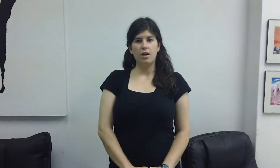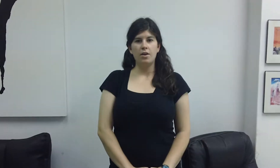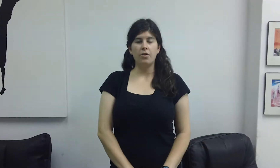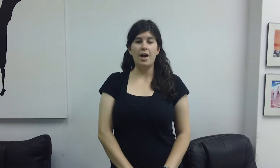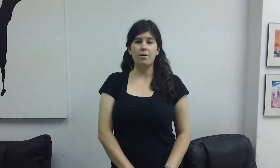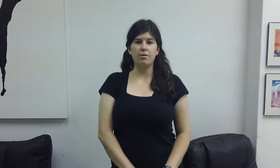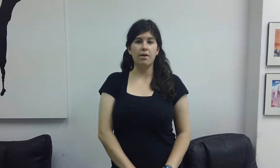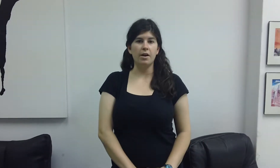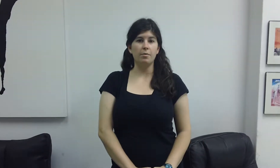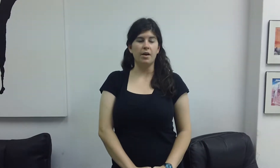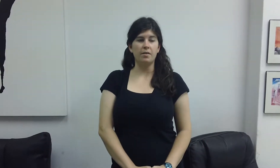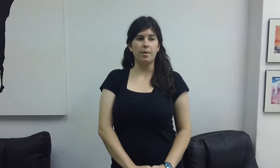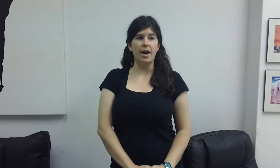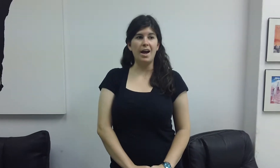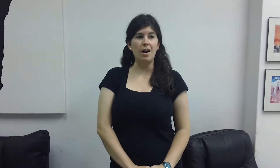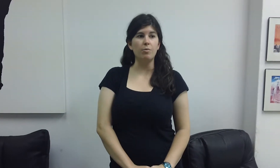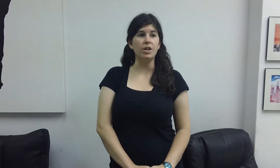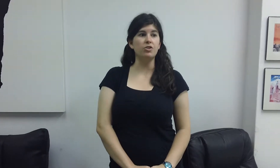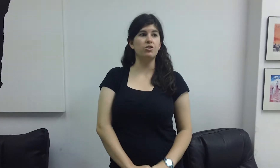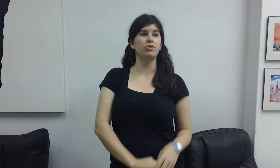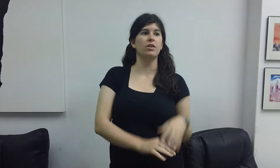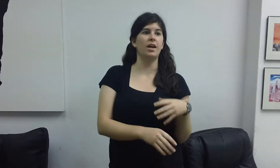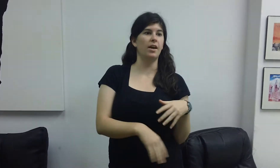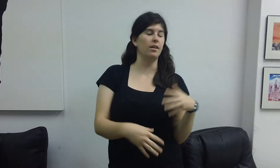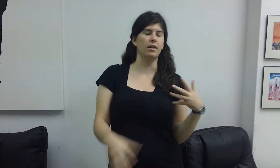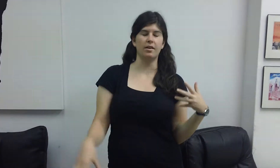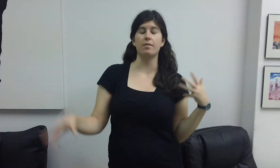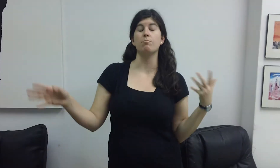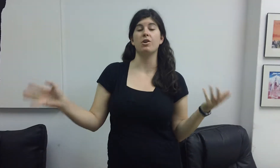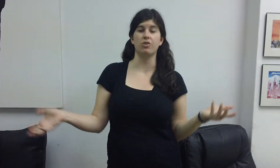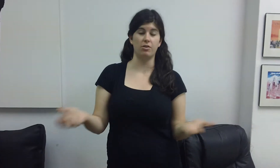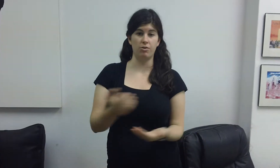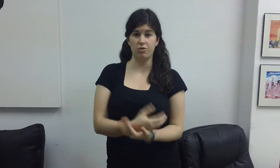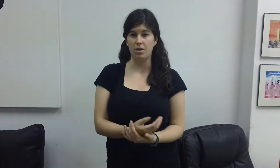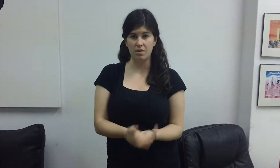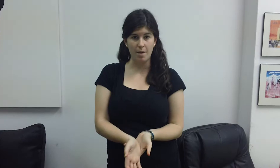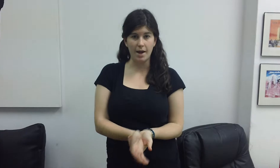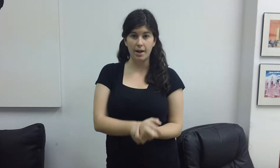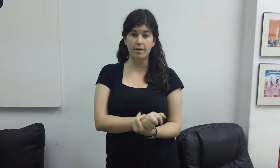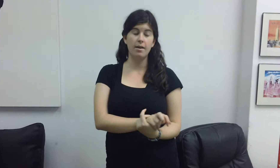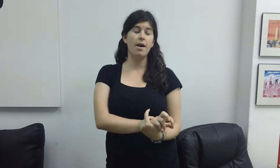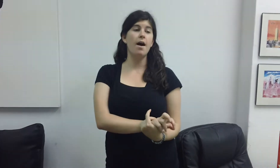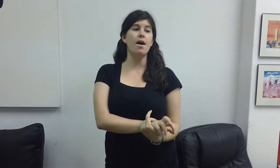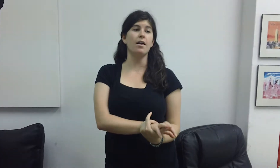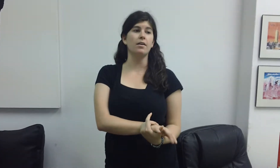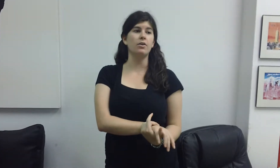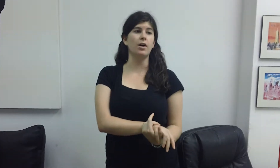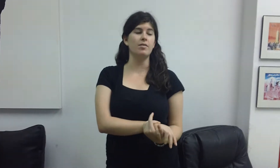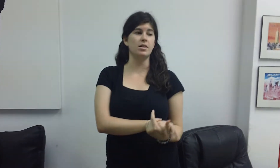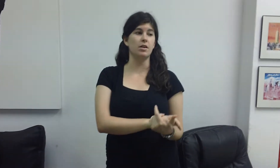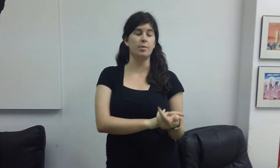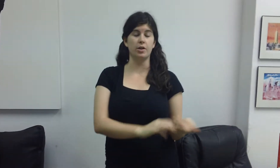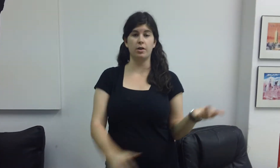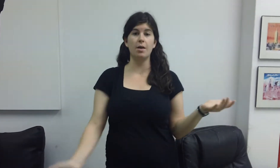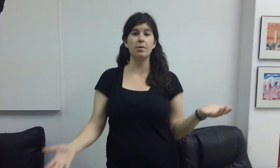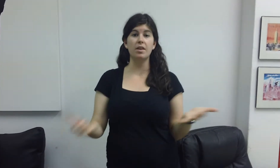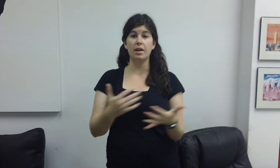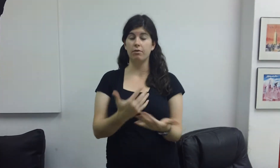So I was very impressed by how much analytics and measuring Nordstrom does in the back end and you know obviously they're a bigger company that can